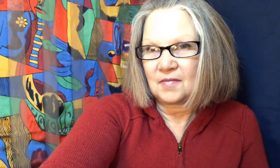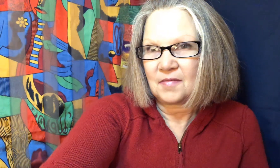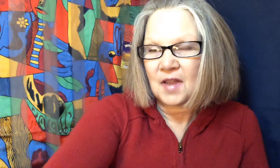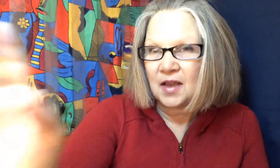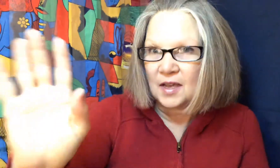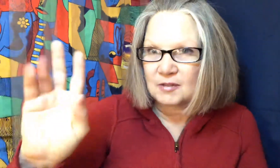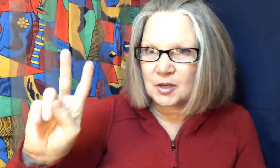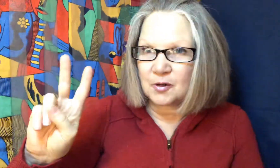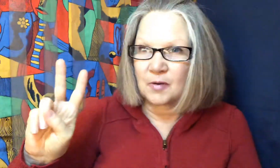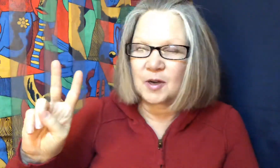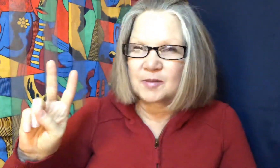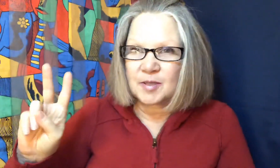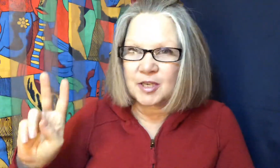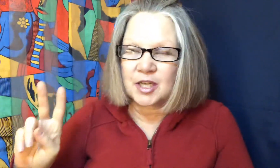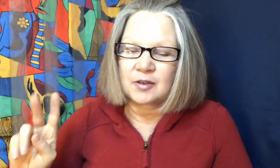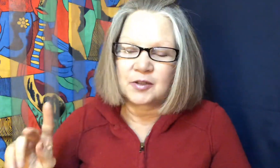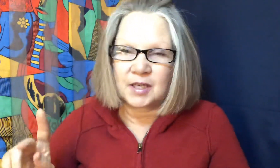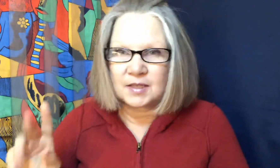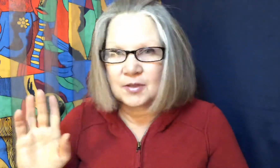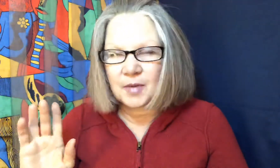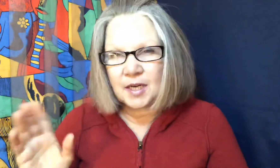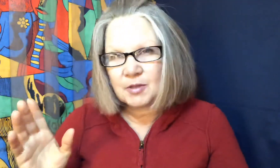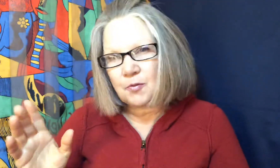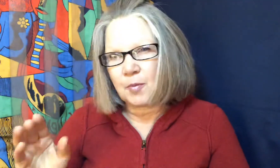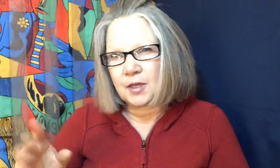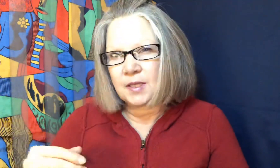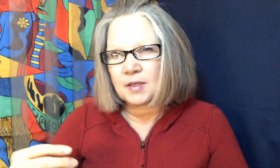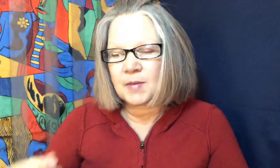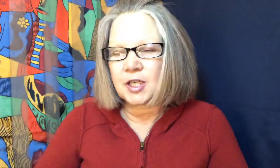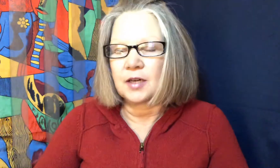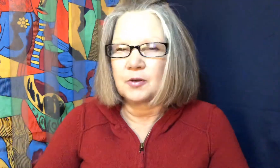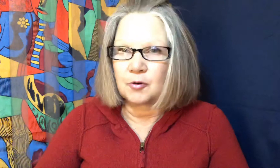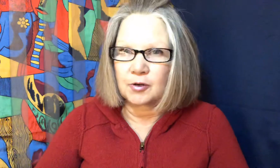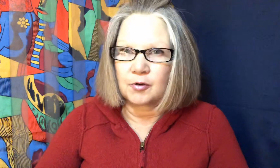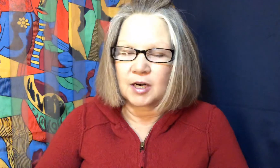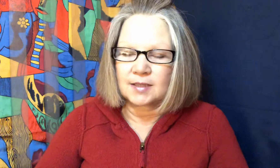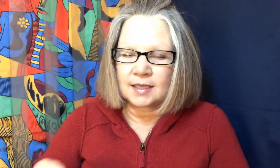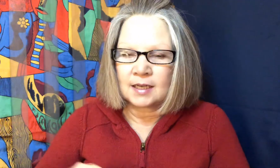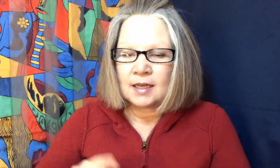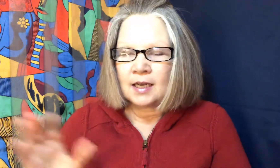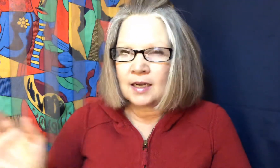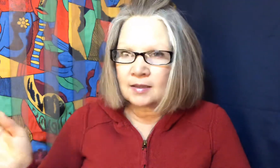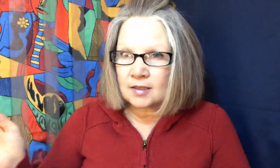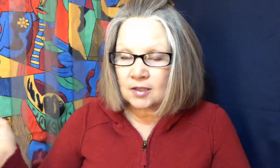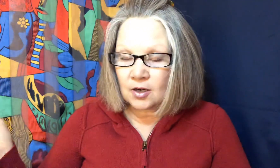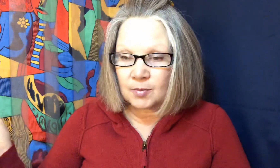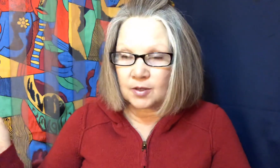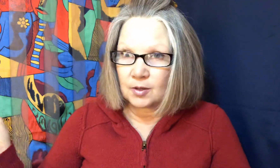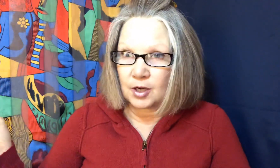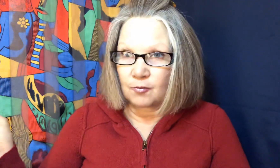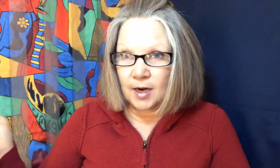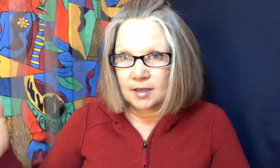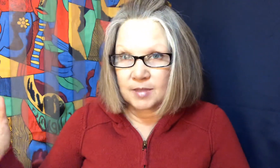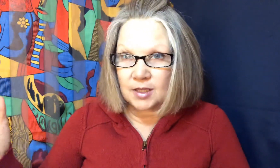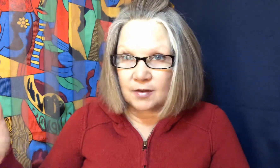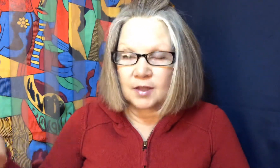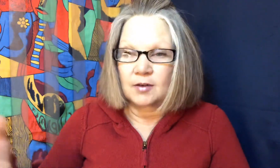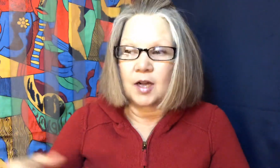Hey how's it going and welcome to my channel you guys so my name is Robin and this is my channel Oracle Rising and I like to talk about a lot of random stuff that'll help